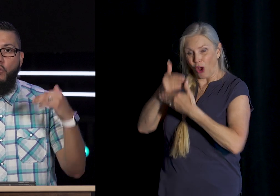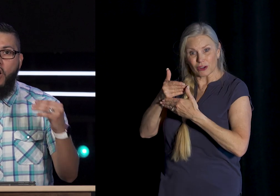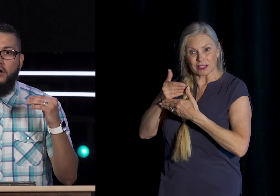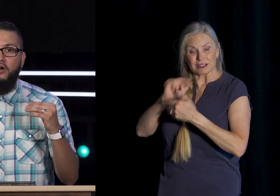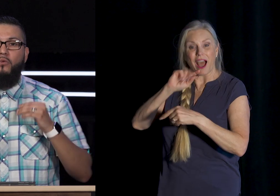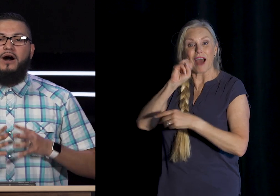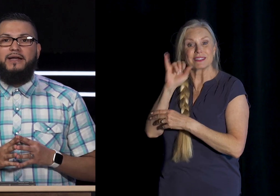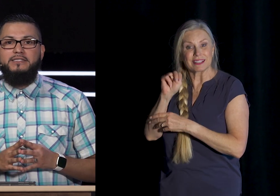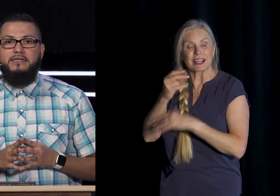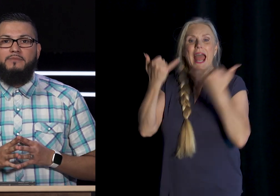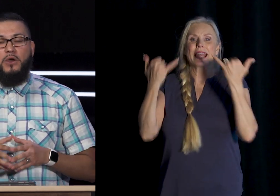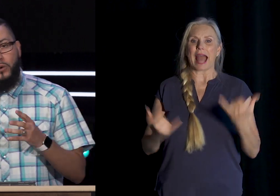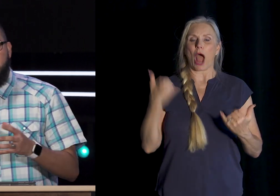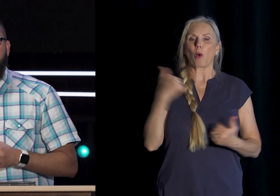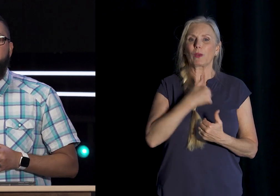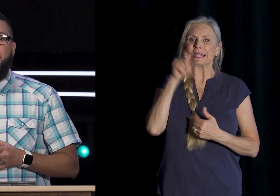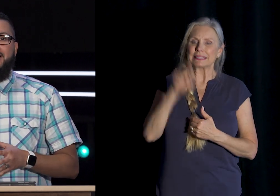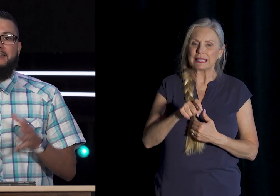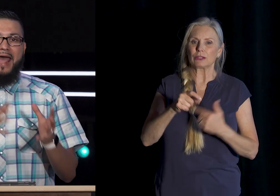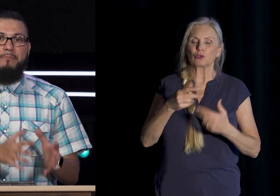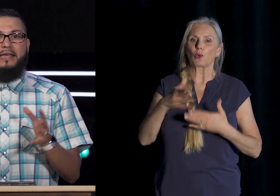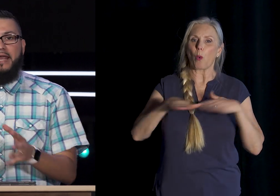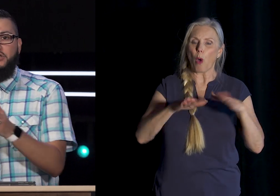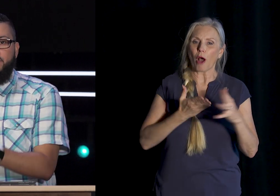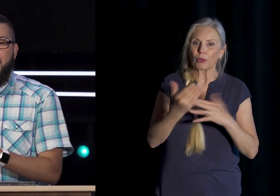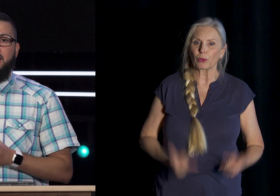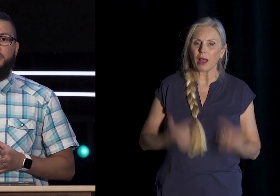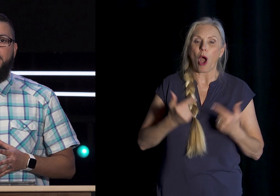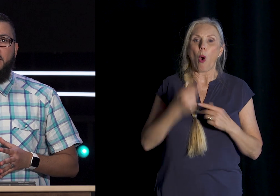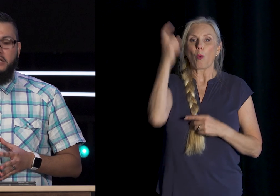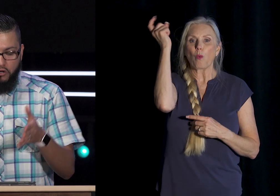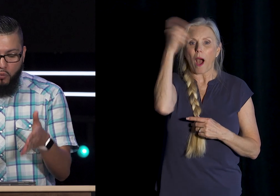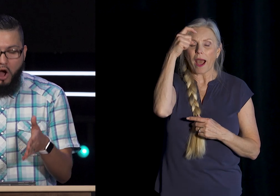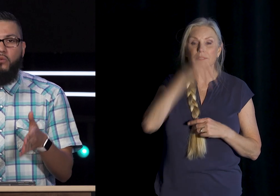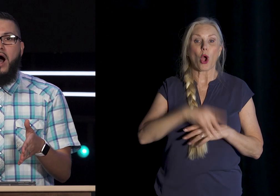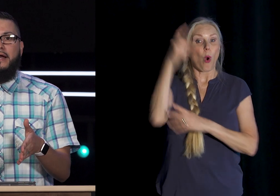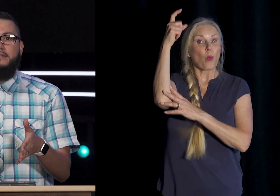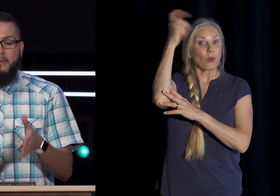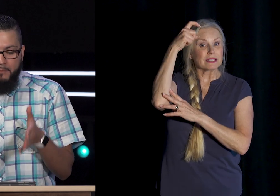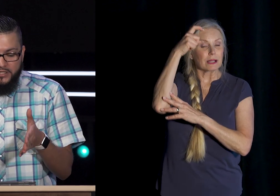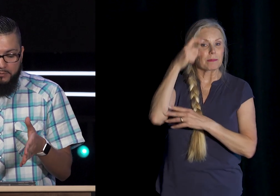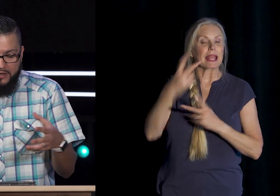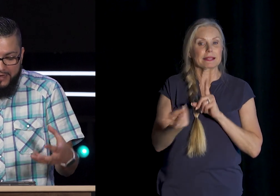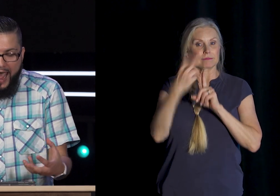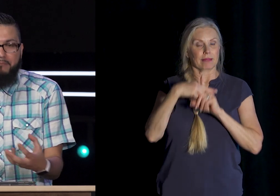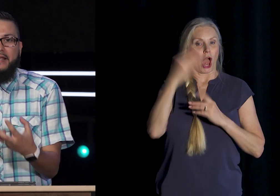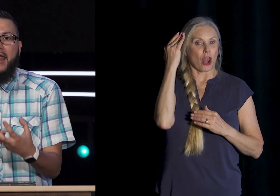Walk Wise Wisdom Is The Application Of Knowledge So to Walk Wise Must Be The Application